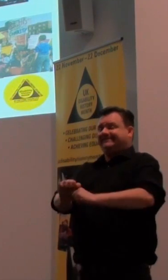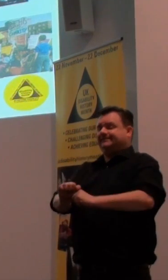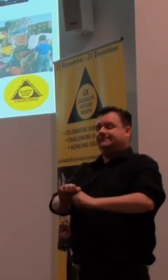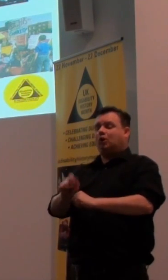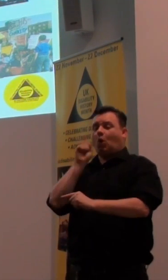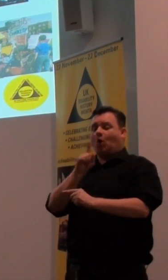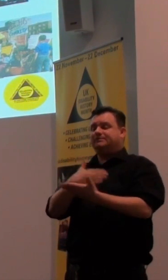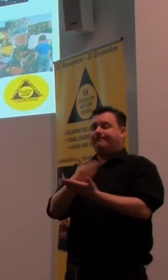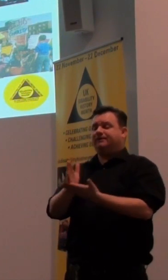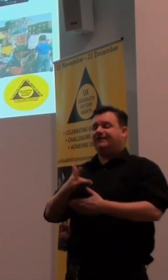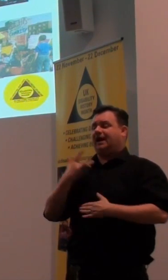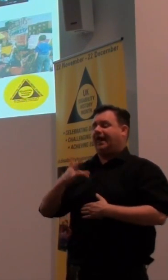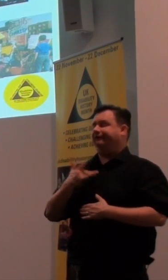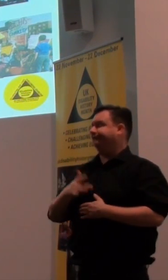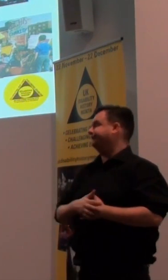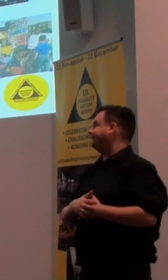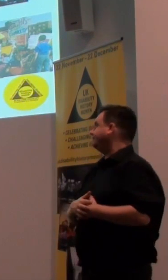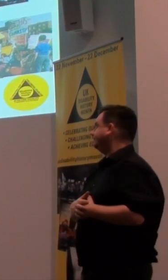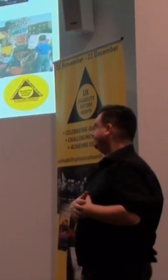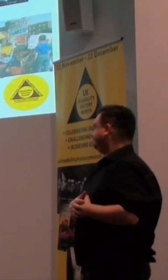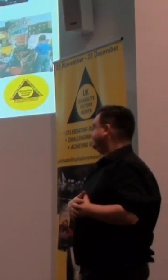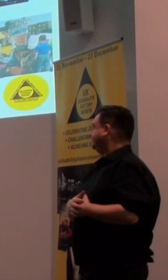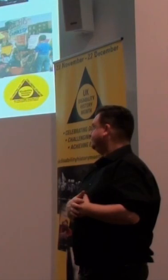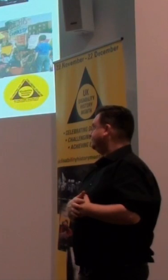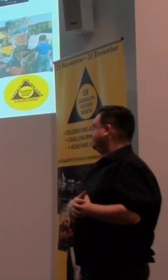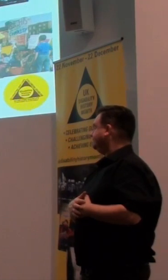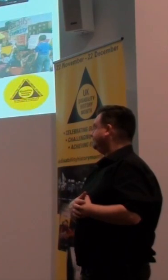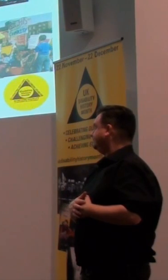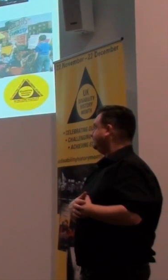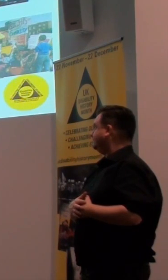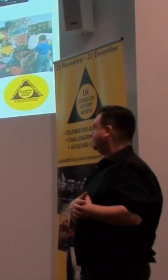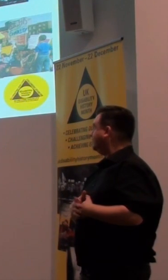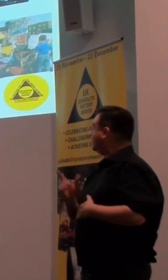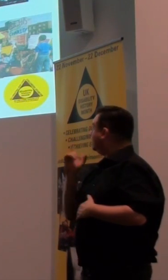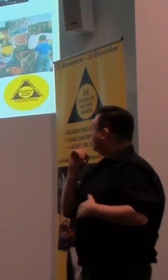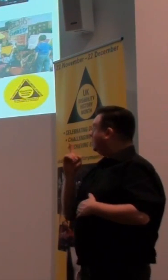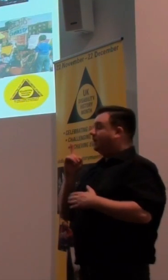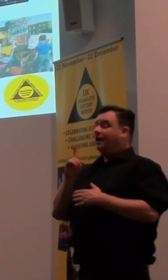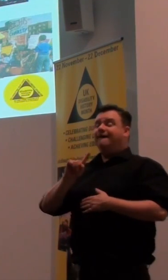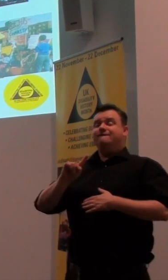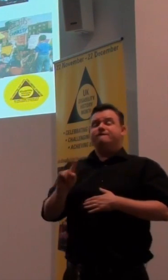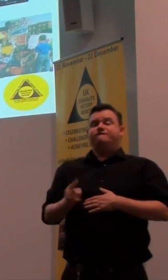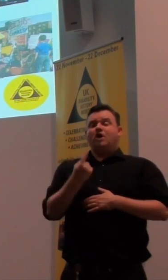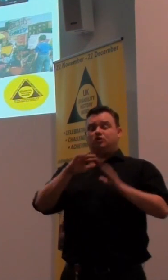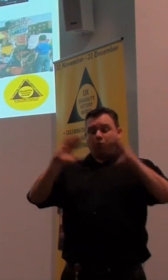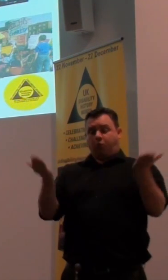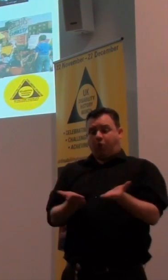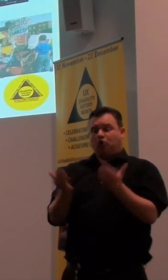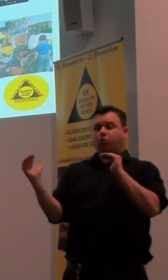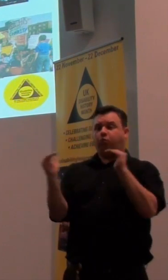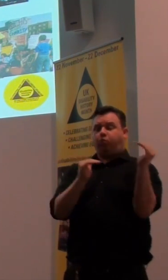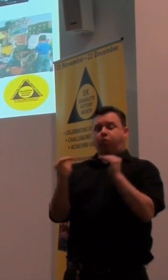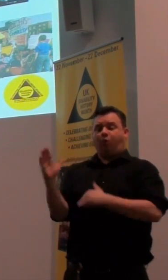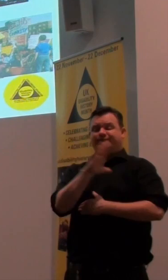been part of our existence against the oppression put upon us. These disabled veterans from the First World War were very proud and